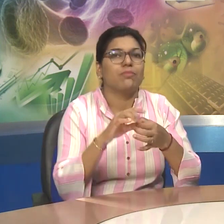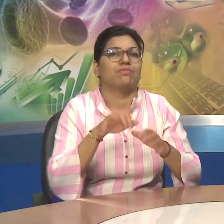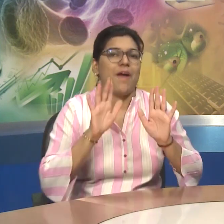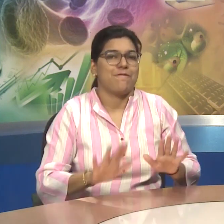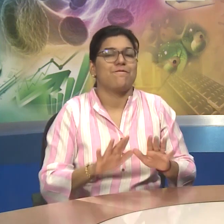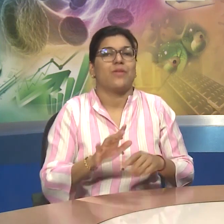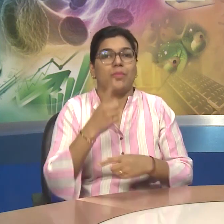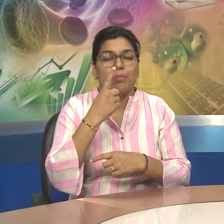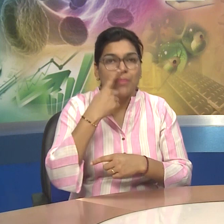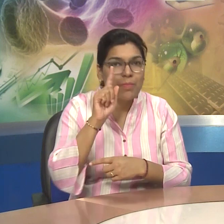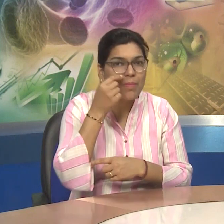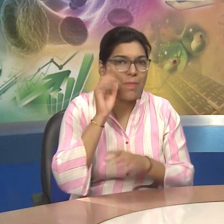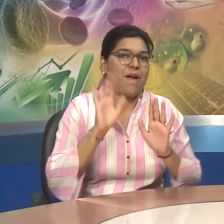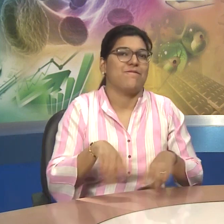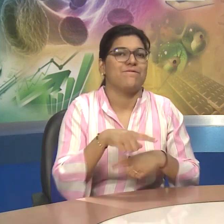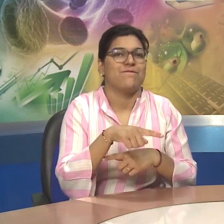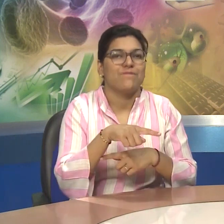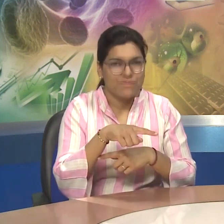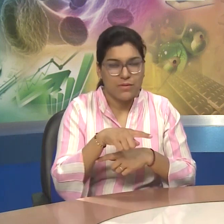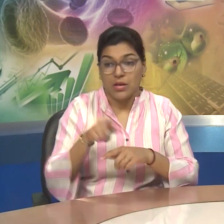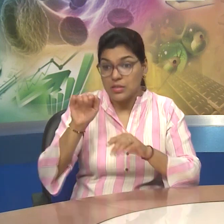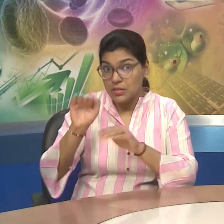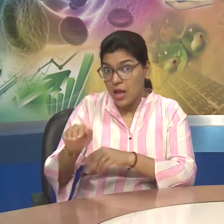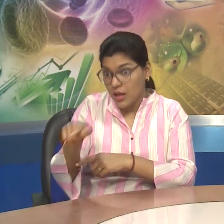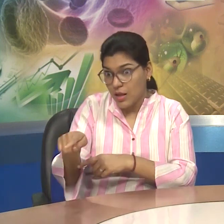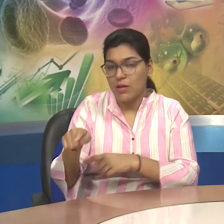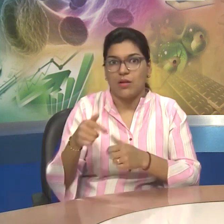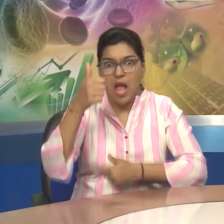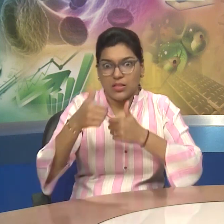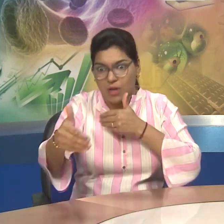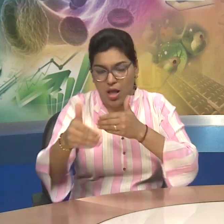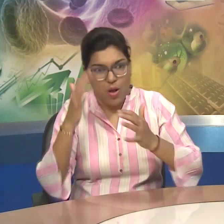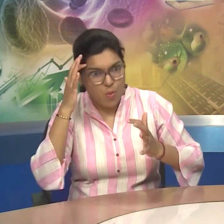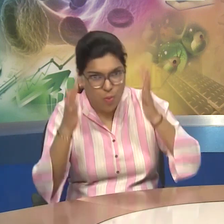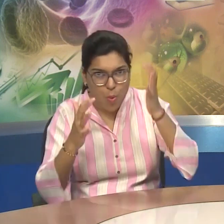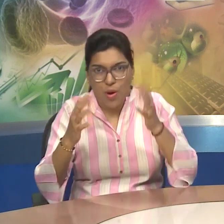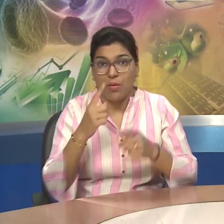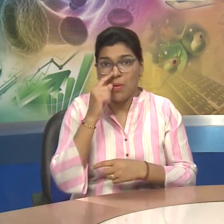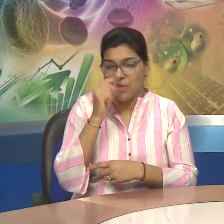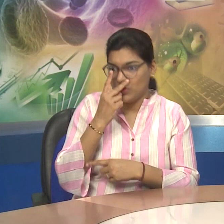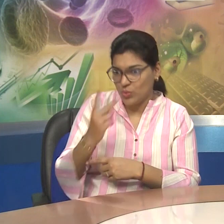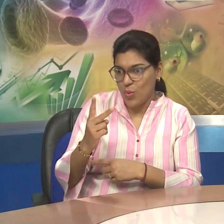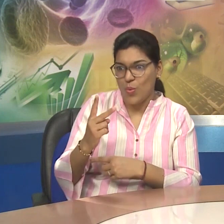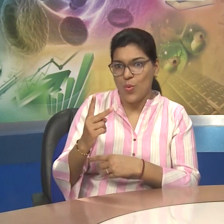But, it is not just the students who are stressed,